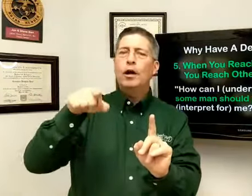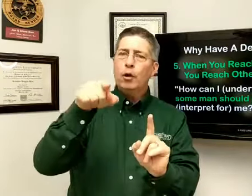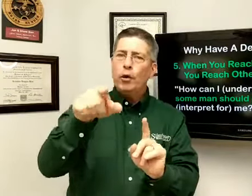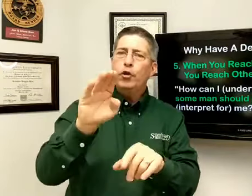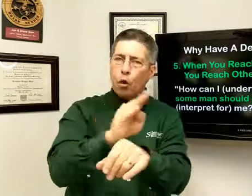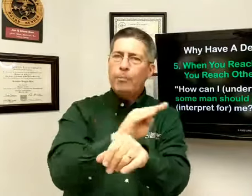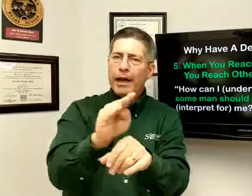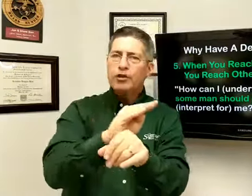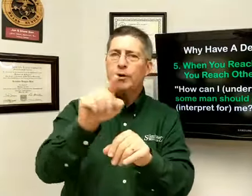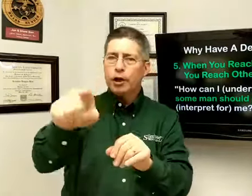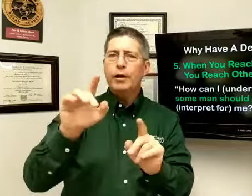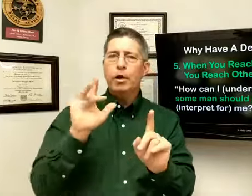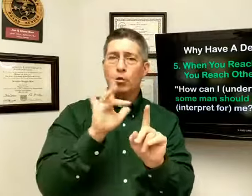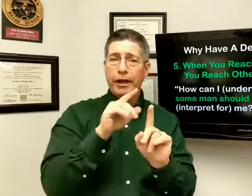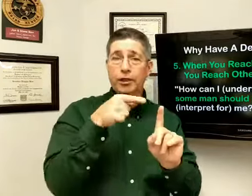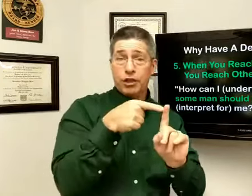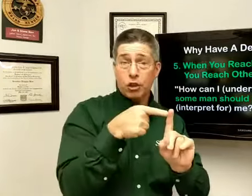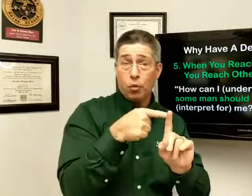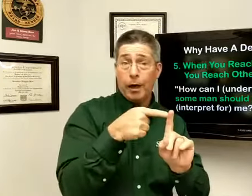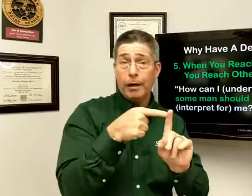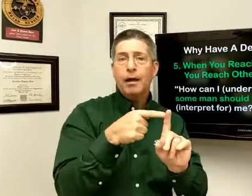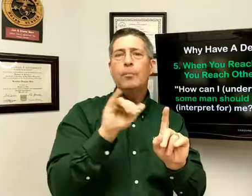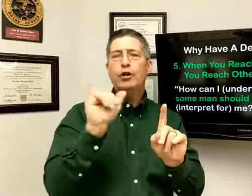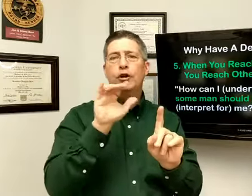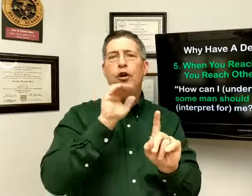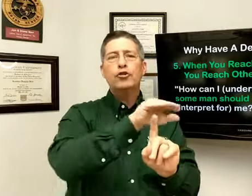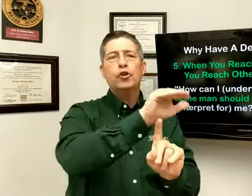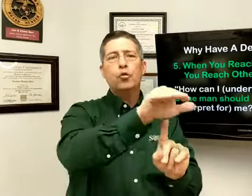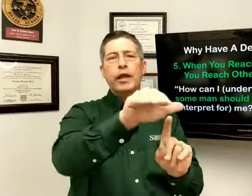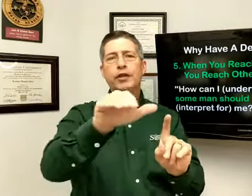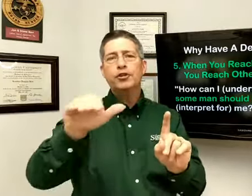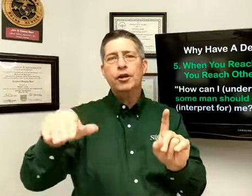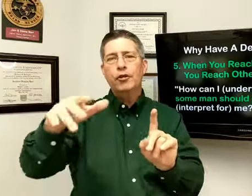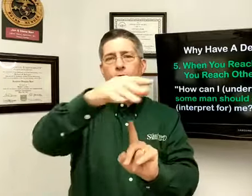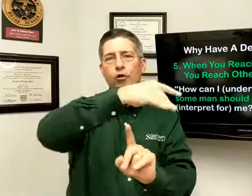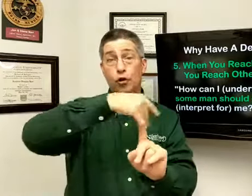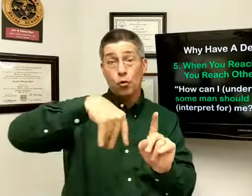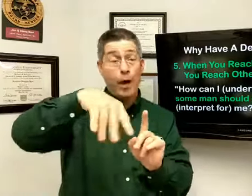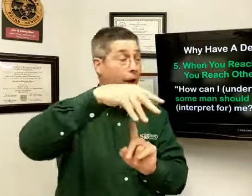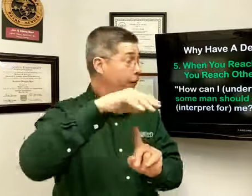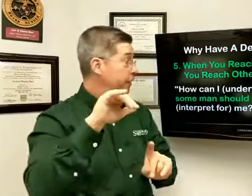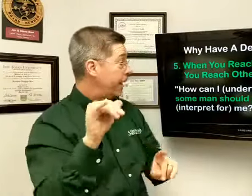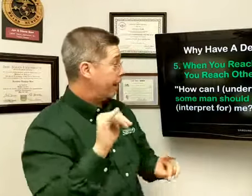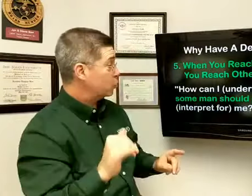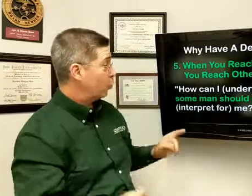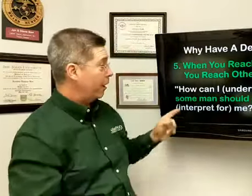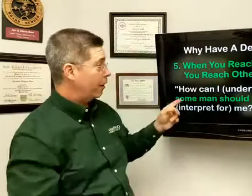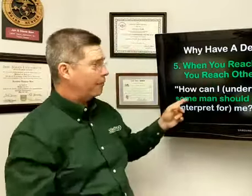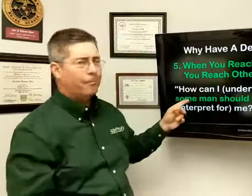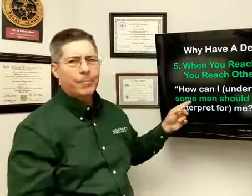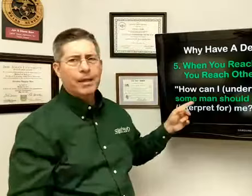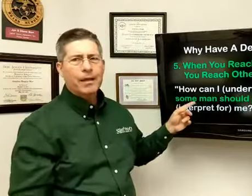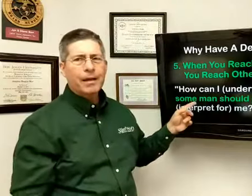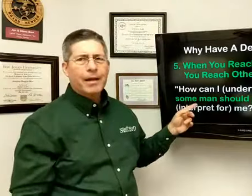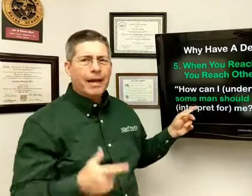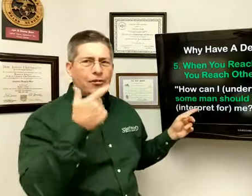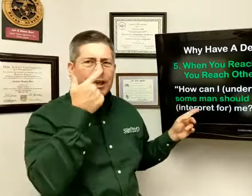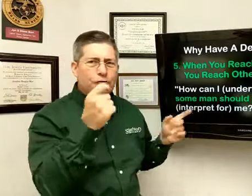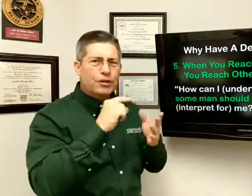with your ministry, you can reach this one, but you can also reach those around as well. Here's an interesting